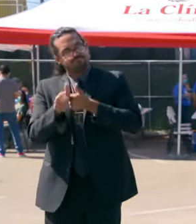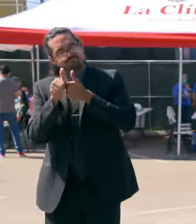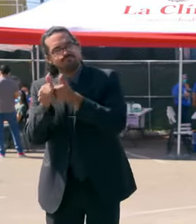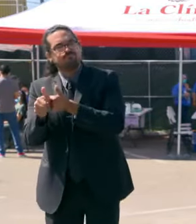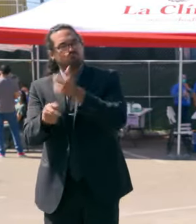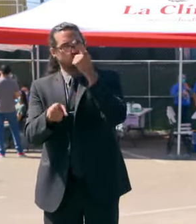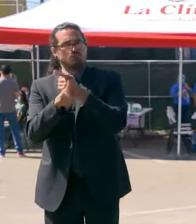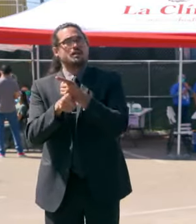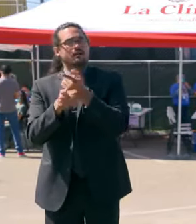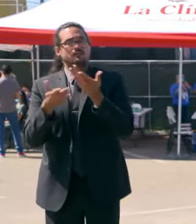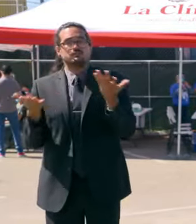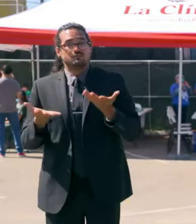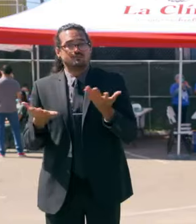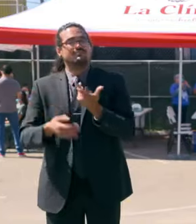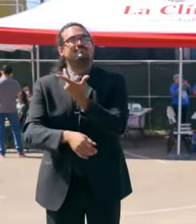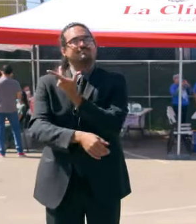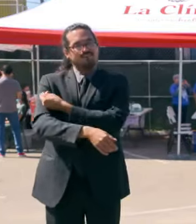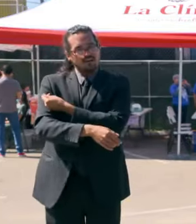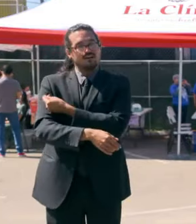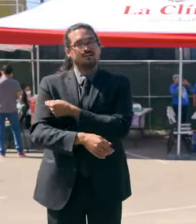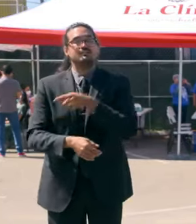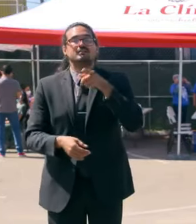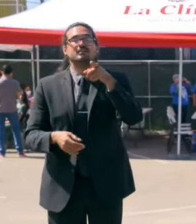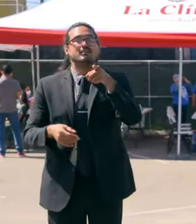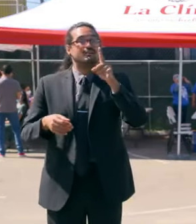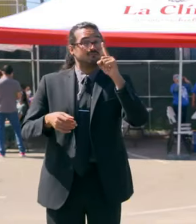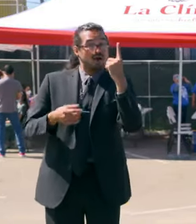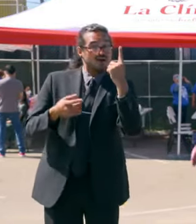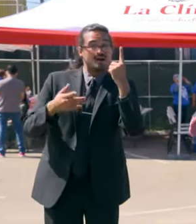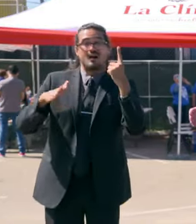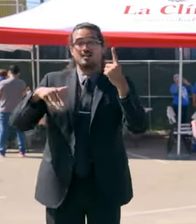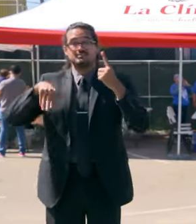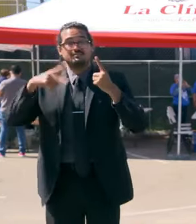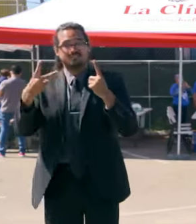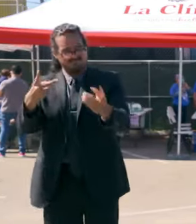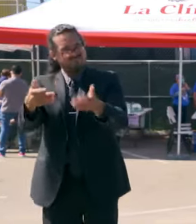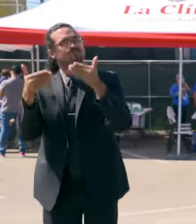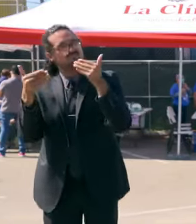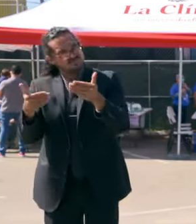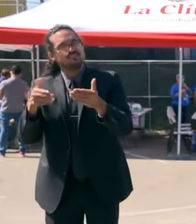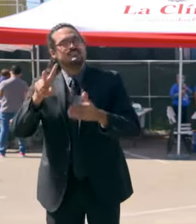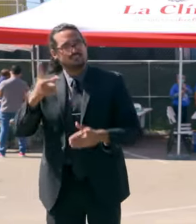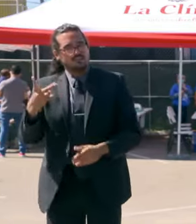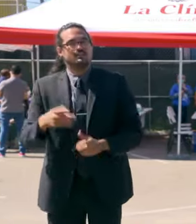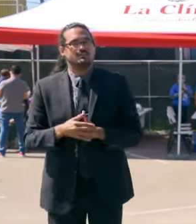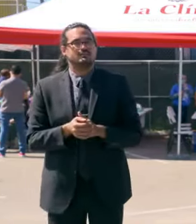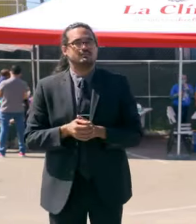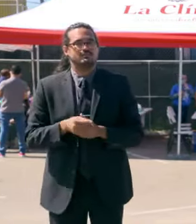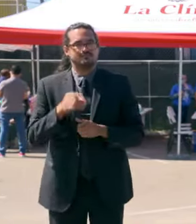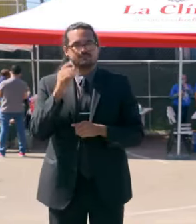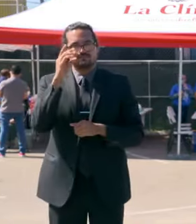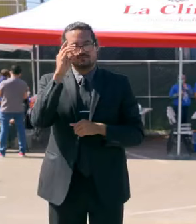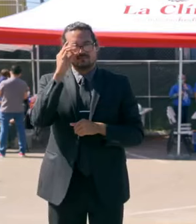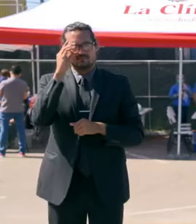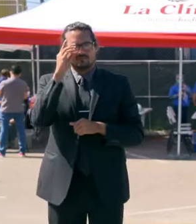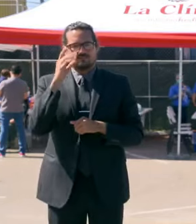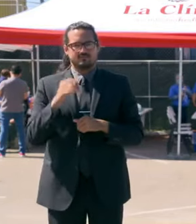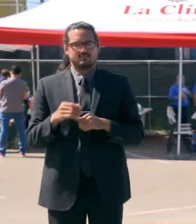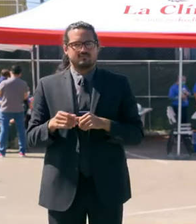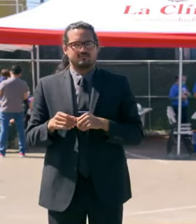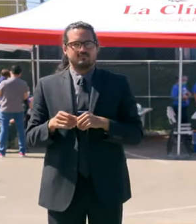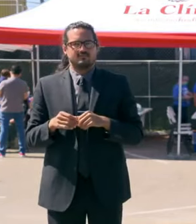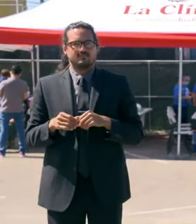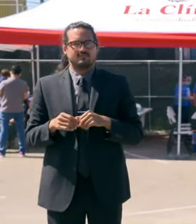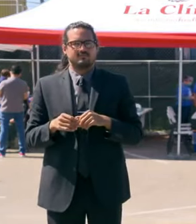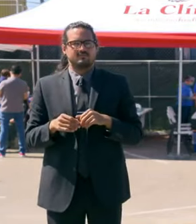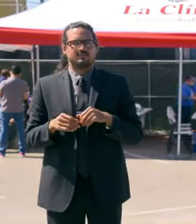dose, which is critical. And then those that need to avail themselves, immunocompromised to that booster shot,